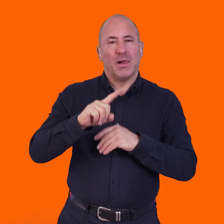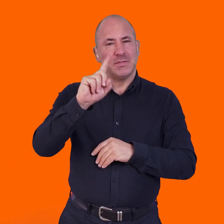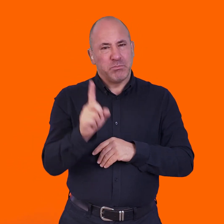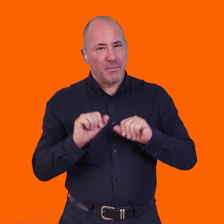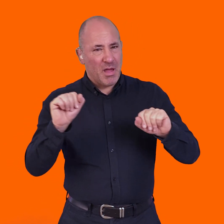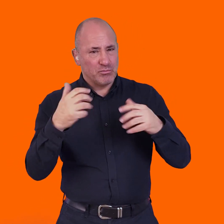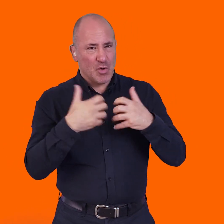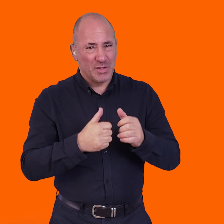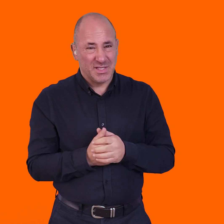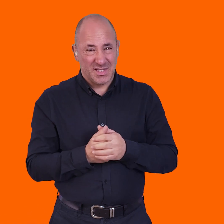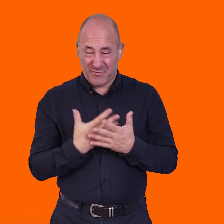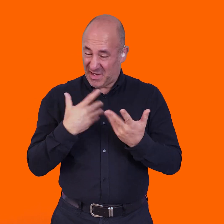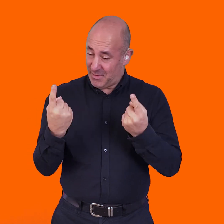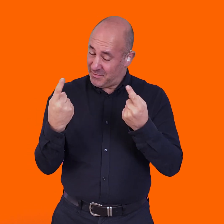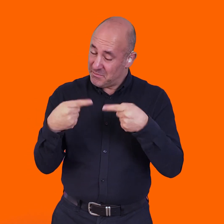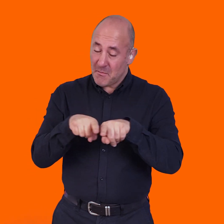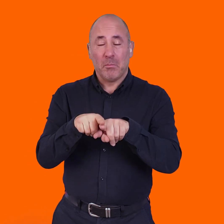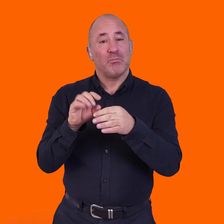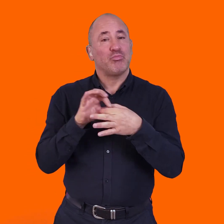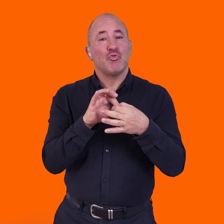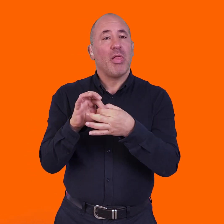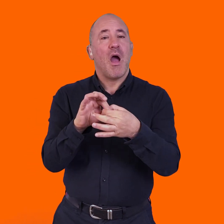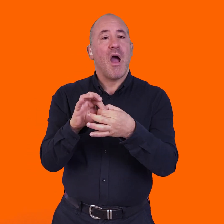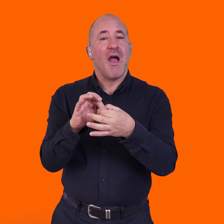accessibility of neurodivergent people, of disabled people,